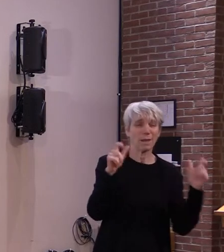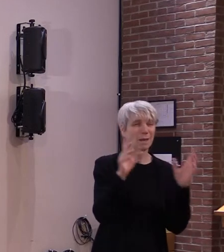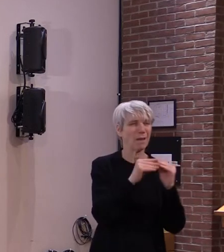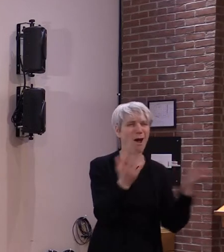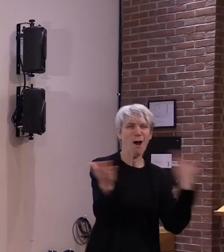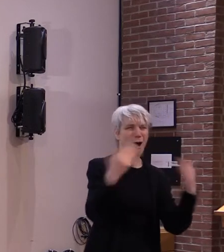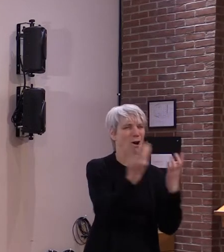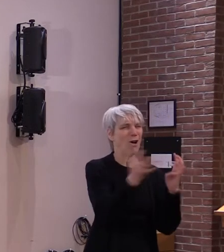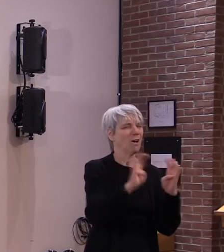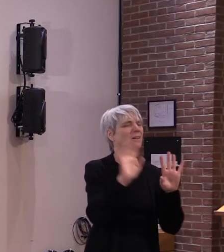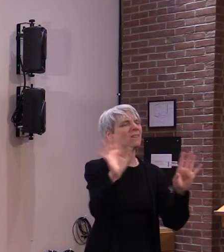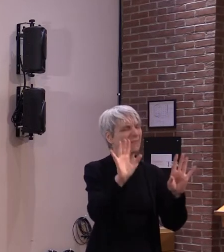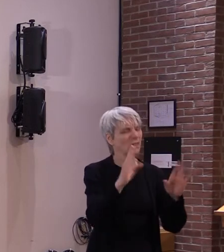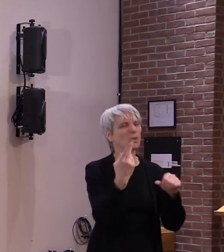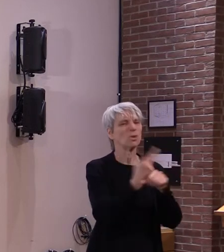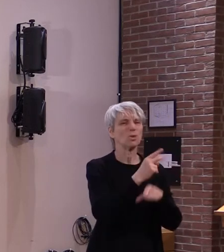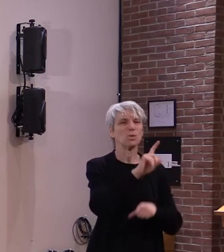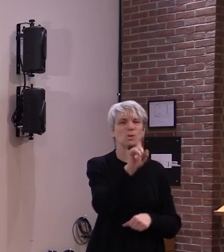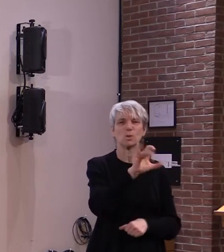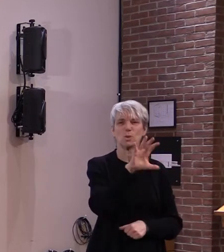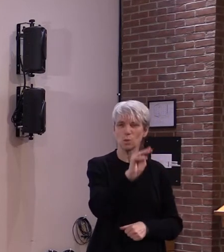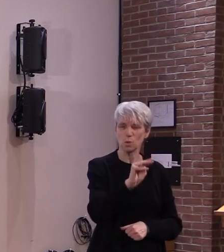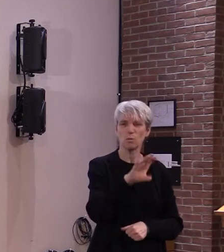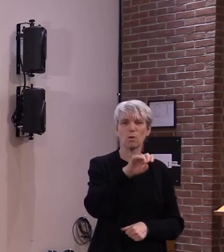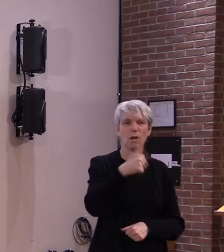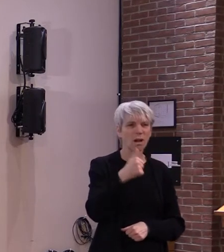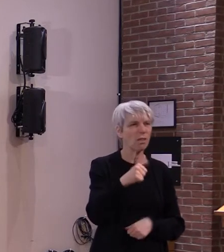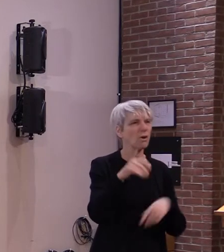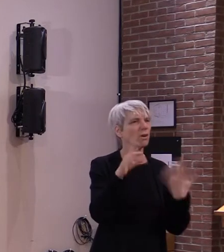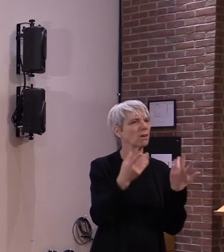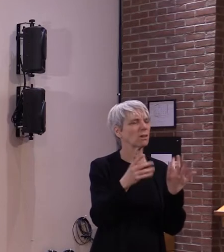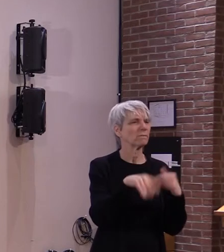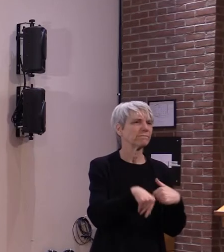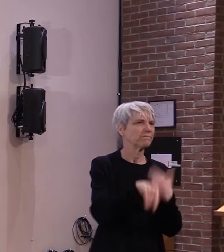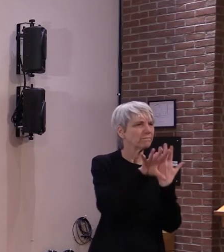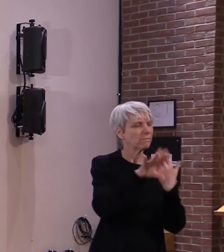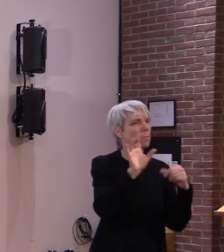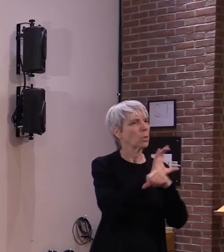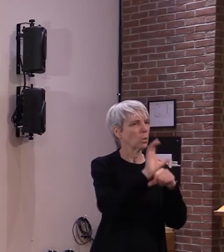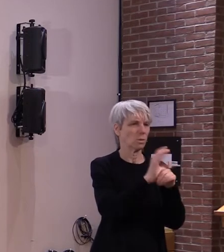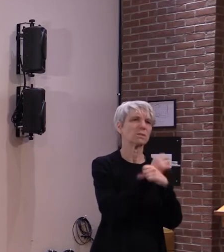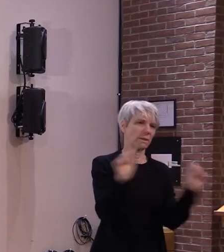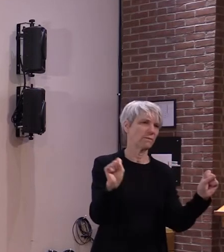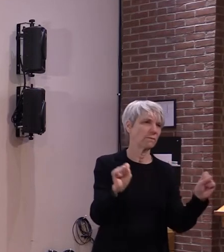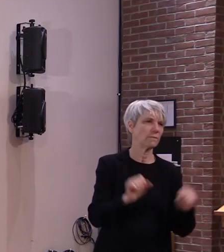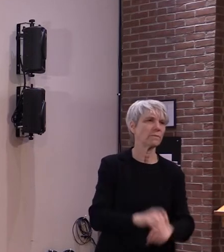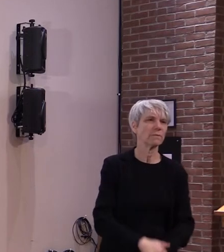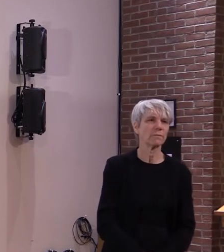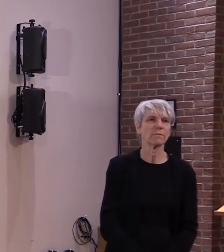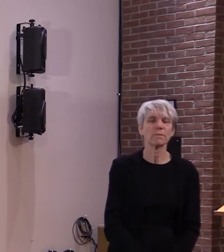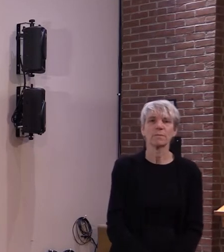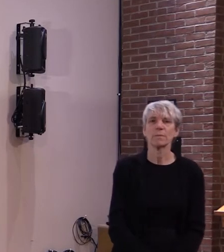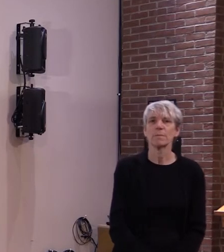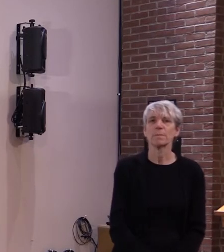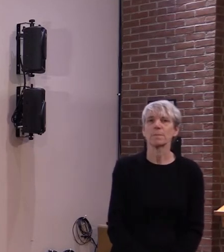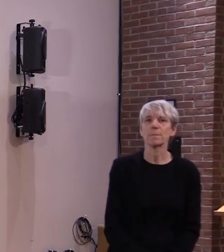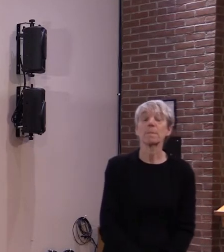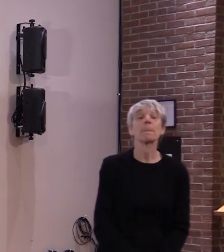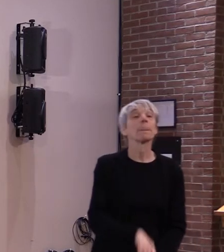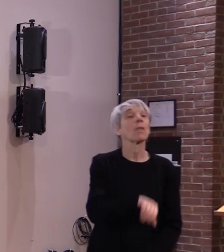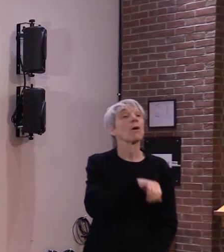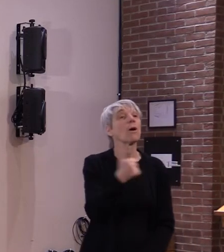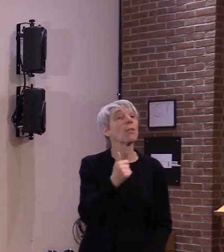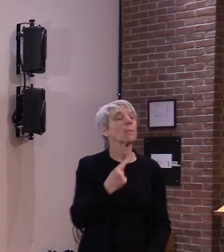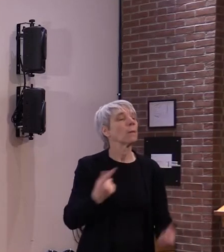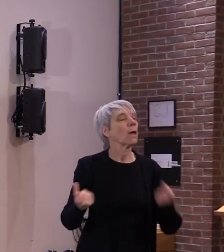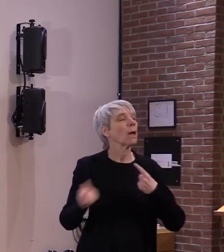the meeting on a zoom platform or something similar it makes a lot of sense and you know there are often questions about